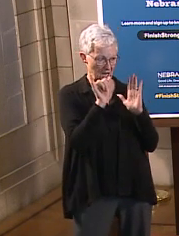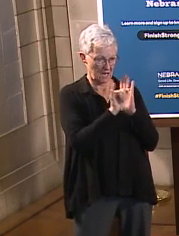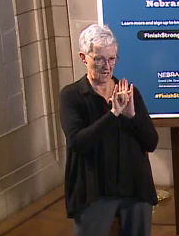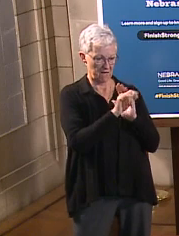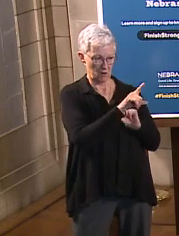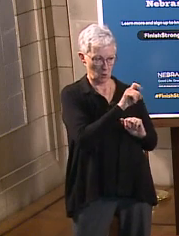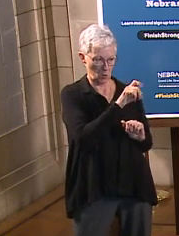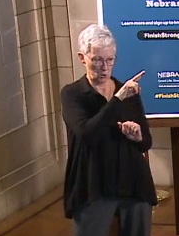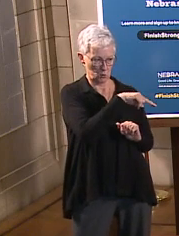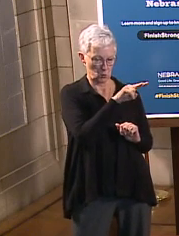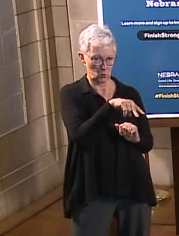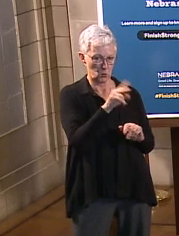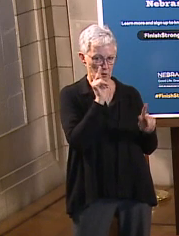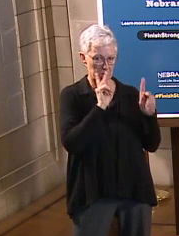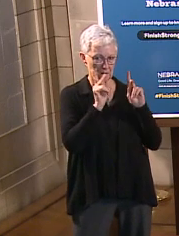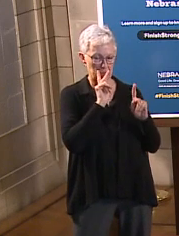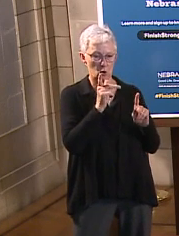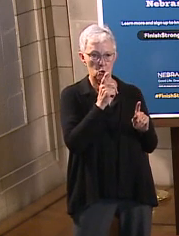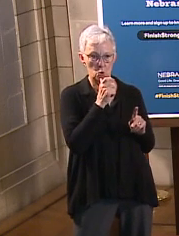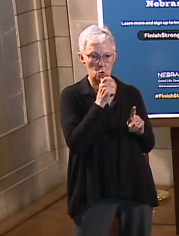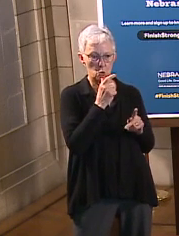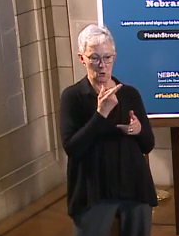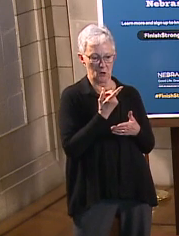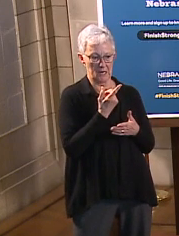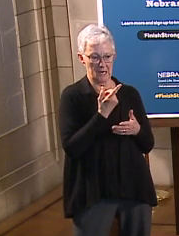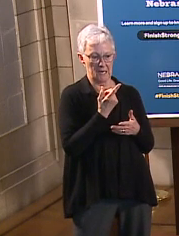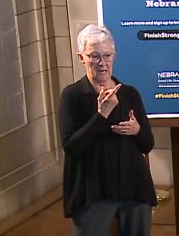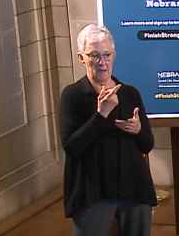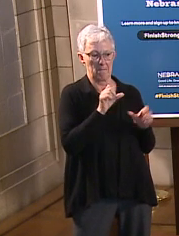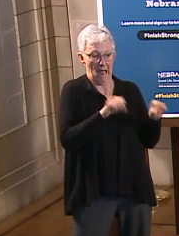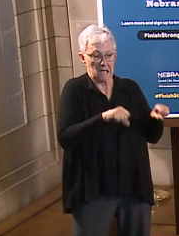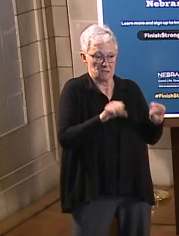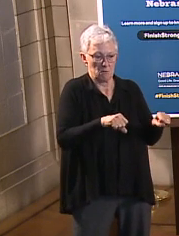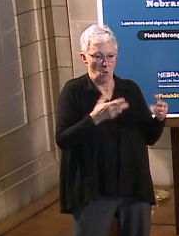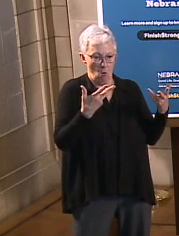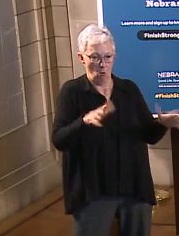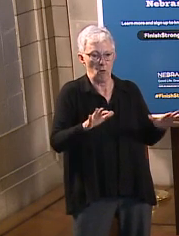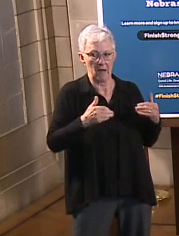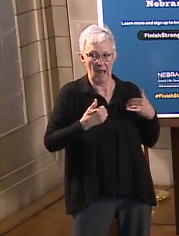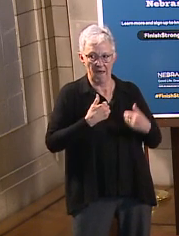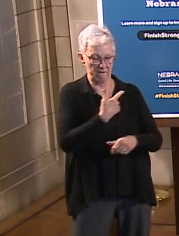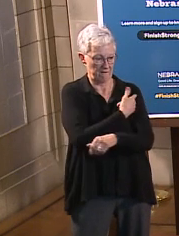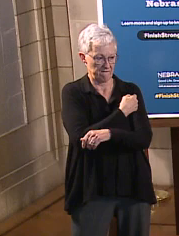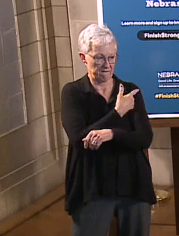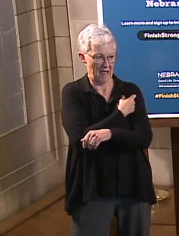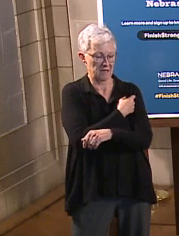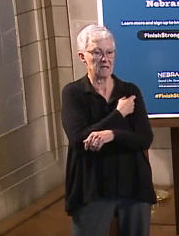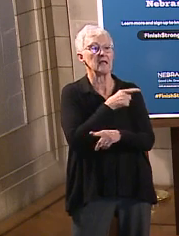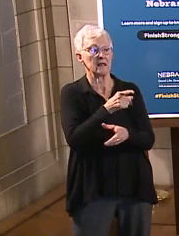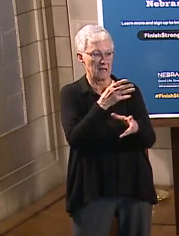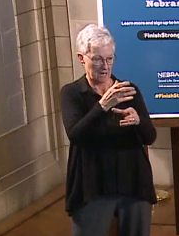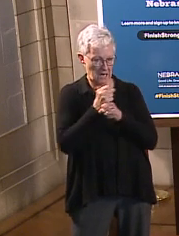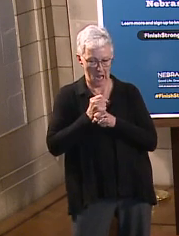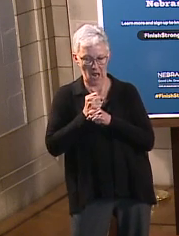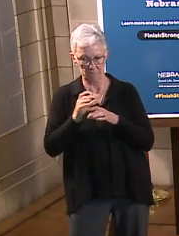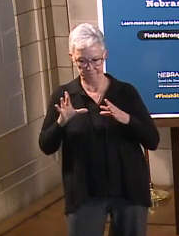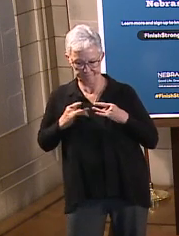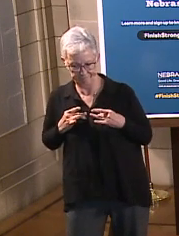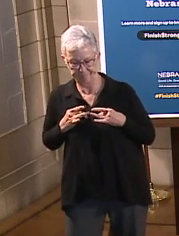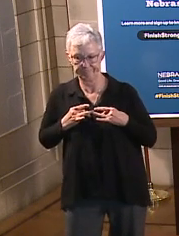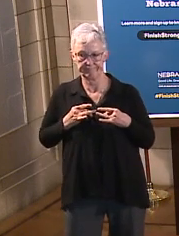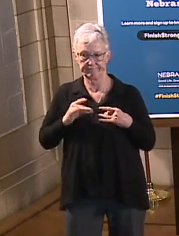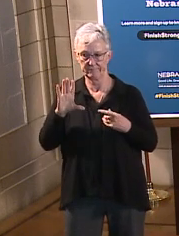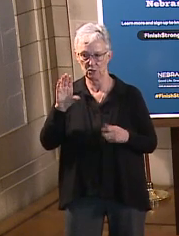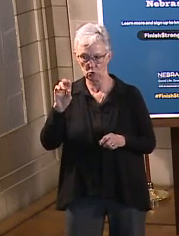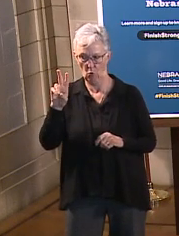of last Friday, possible vaccine breakthroughs among Nebraskan residents with positive tests. So they